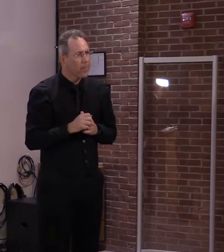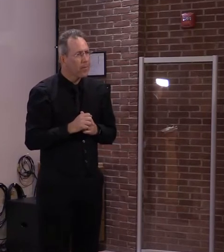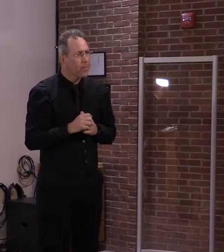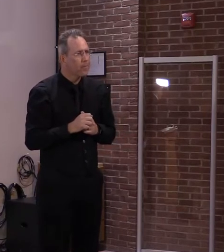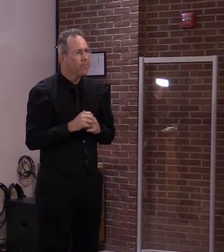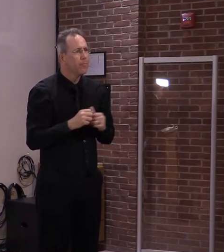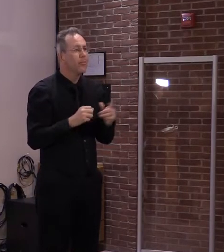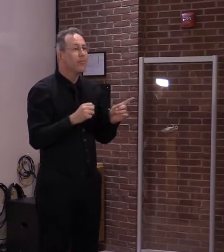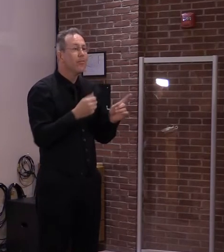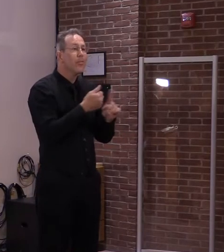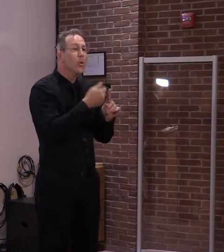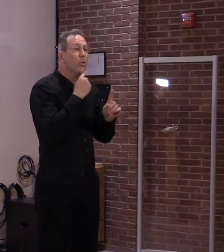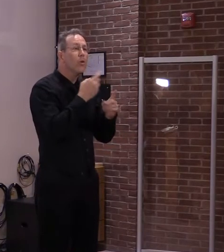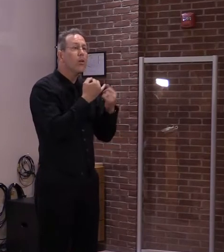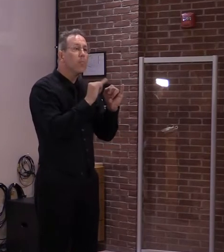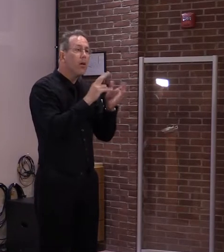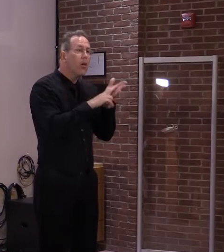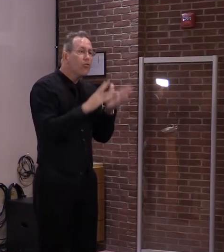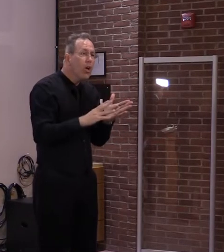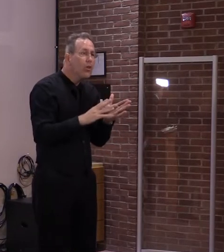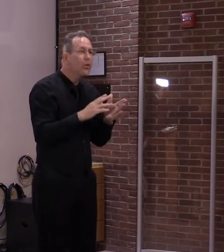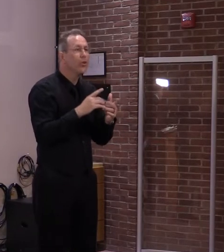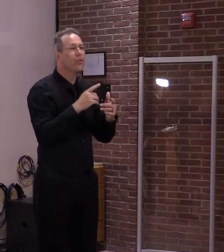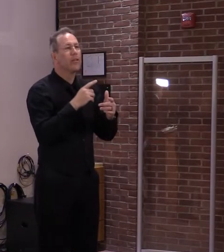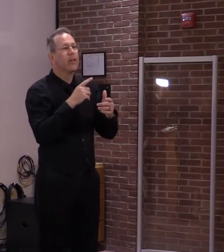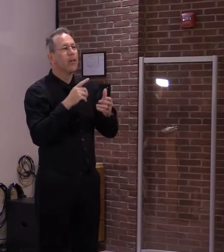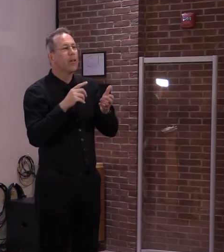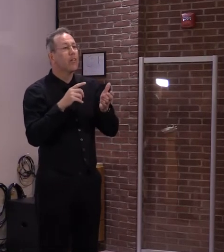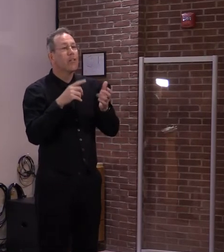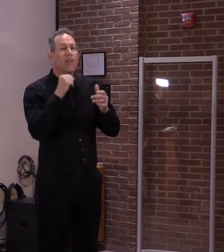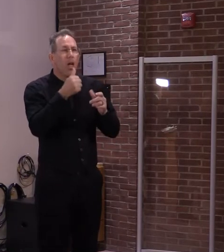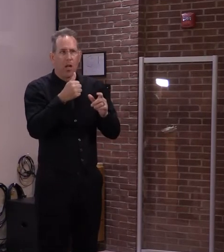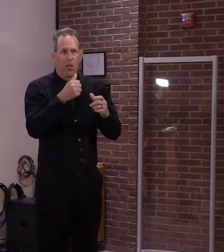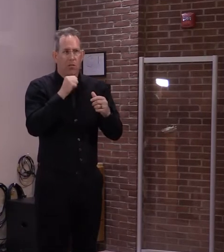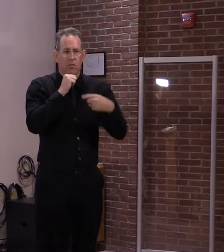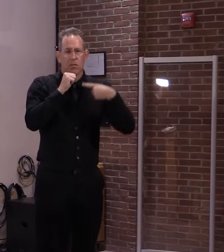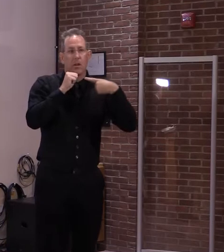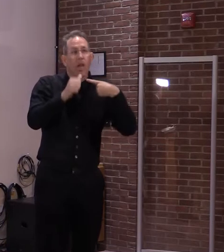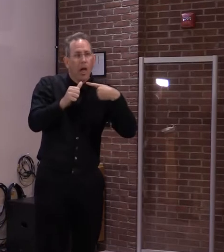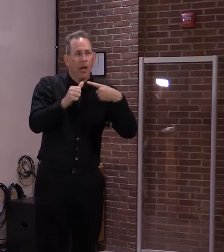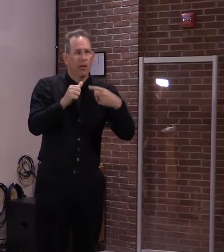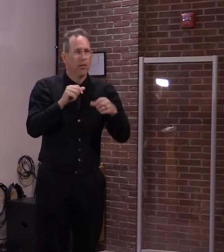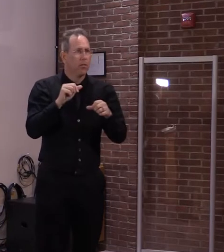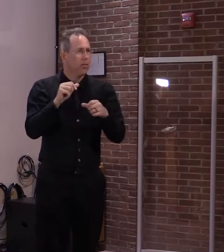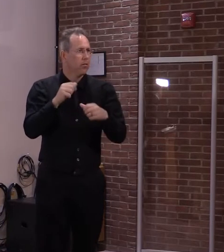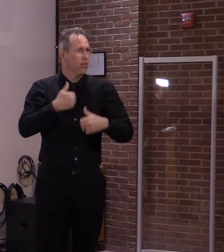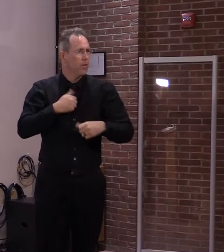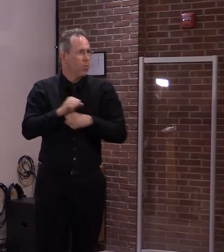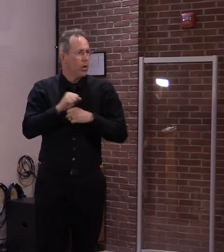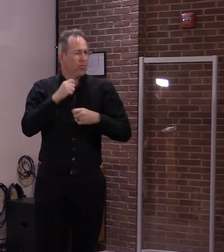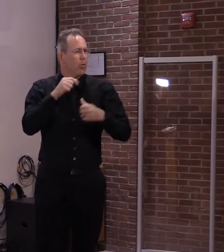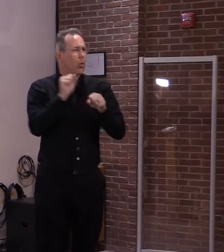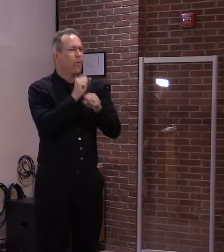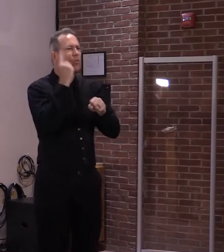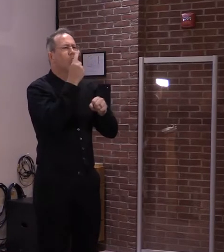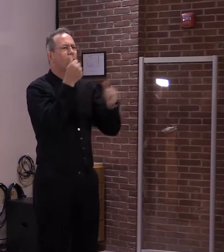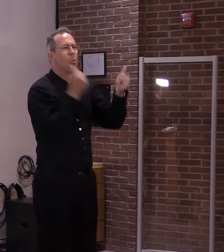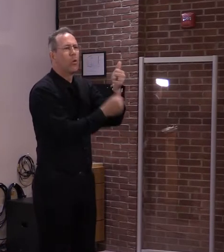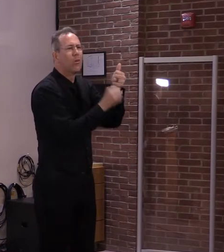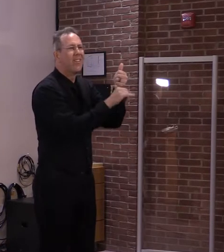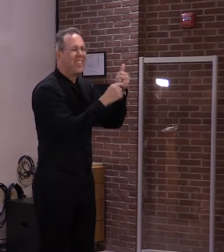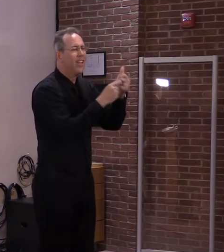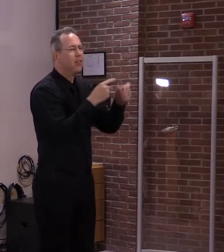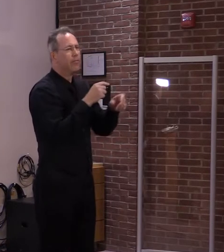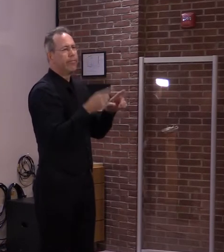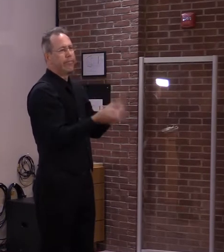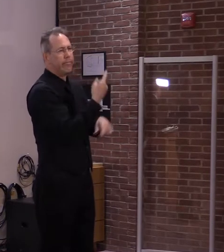look for work. However, I don't think it's far-fetched to assume that the federal government at some